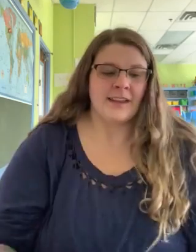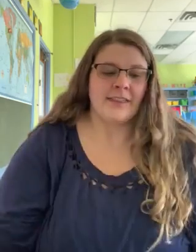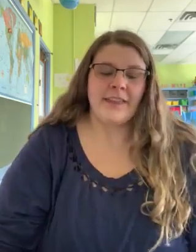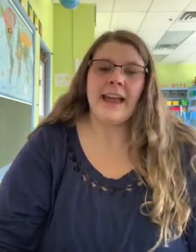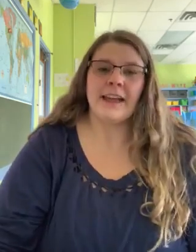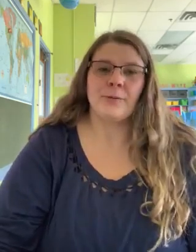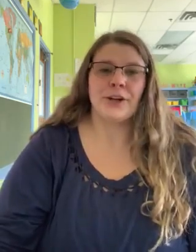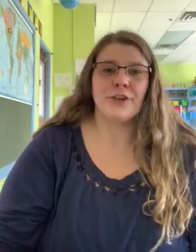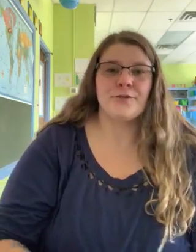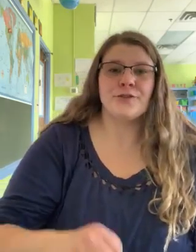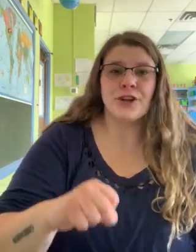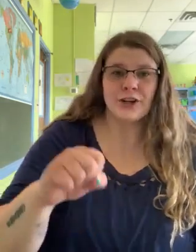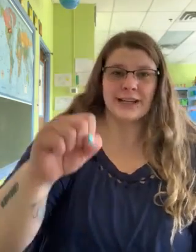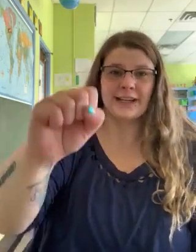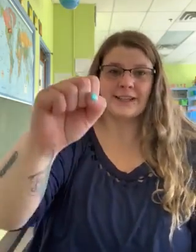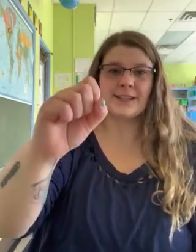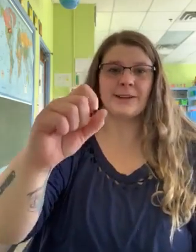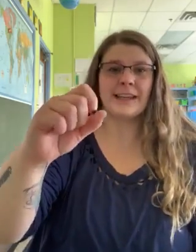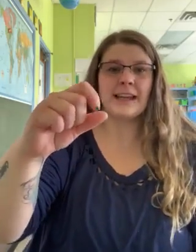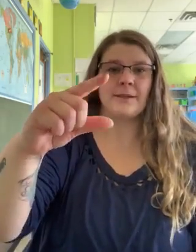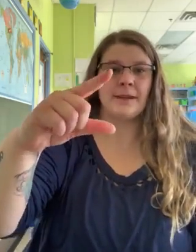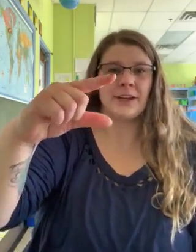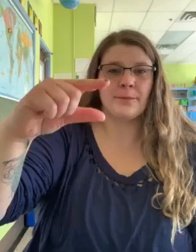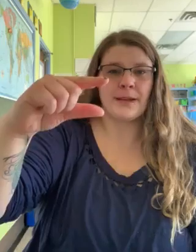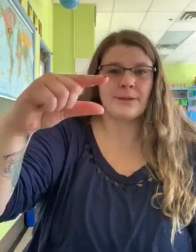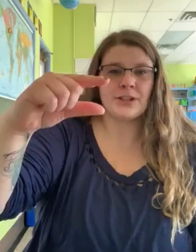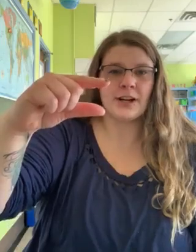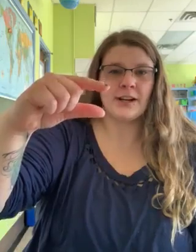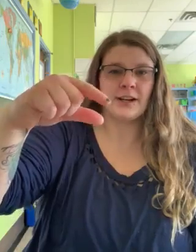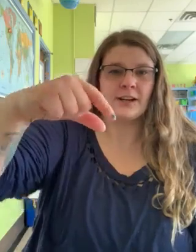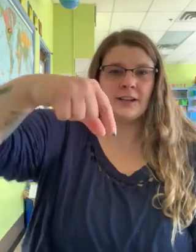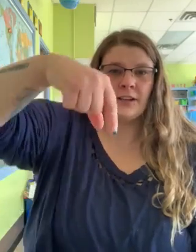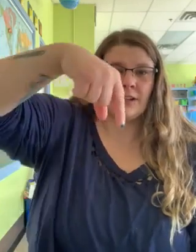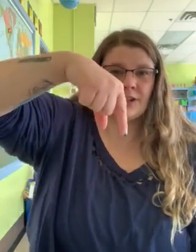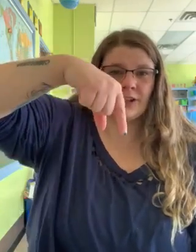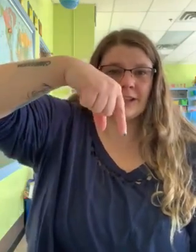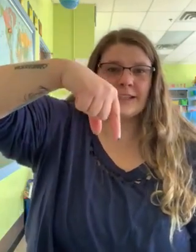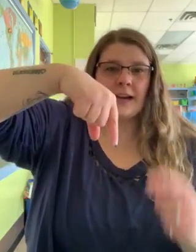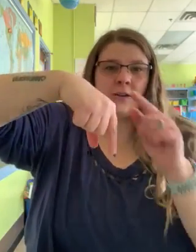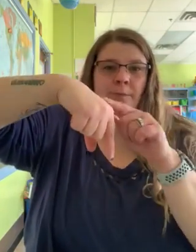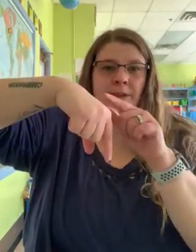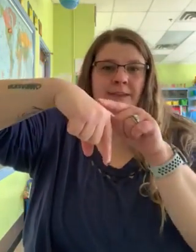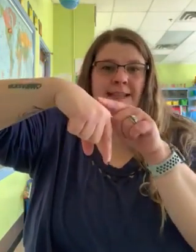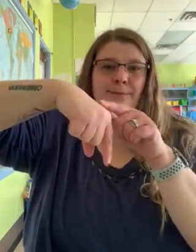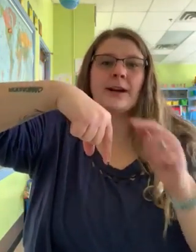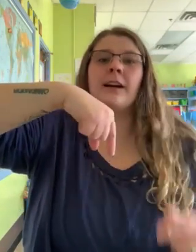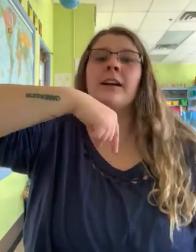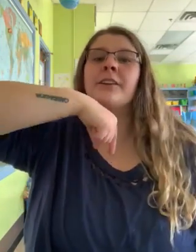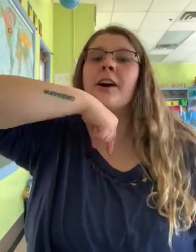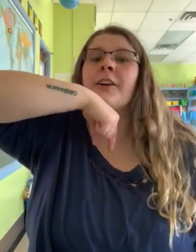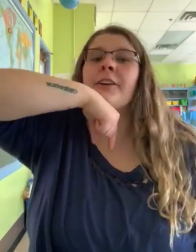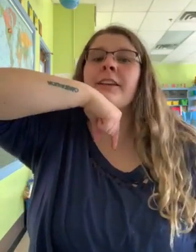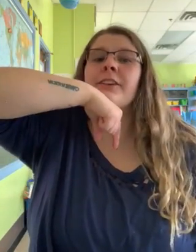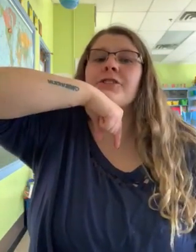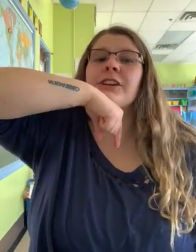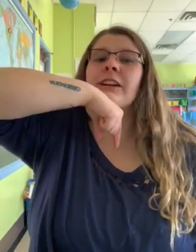Then we're gonna do turkey. So again make your baby shark, turn it down, put this part on underneath your chin